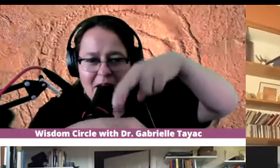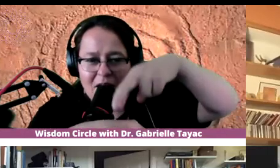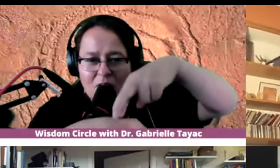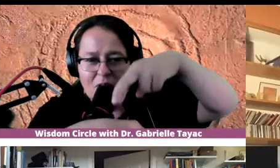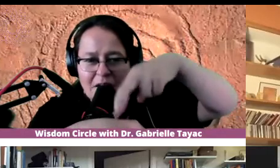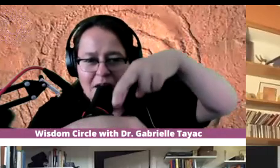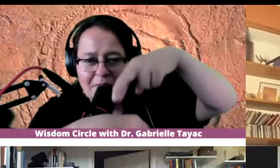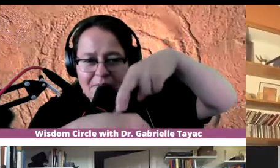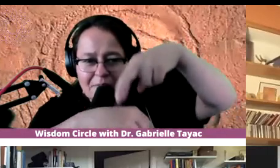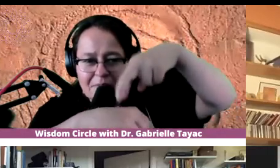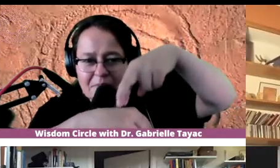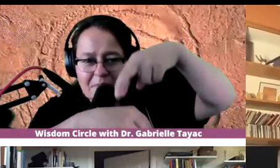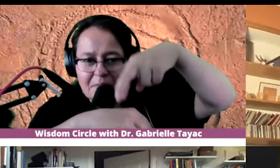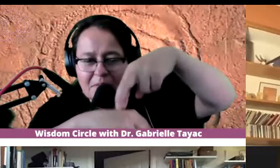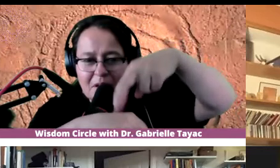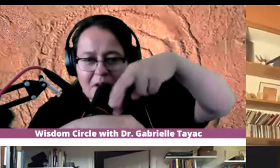rodney